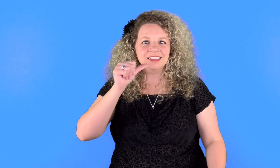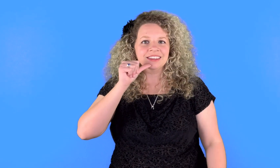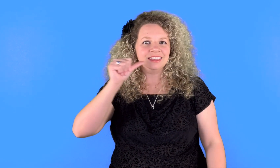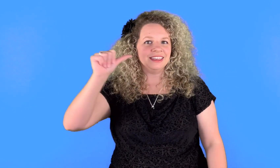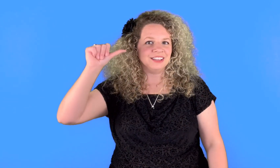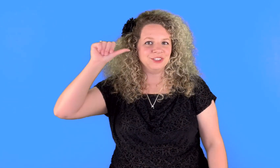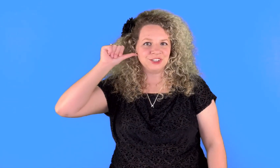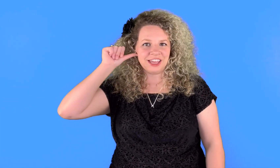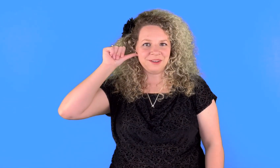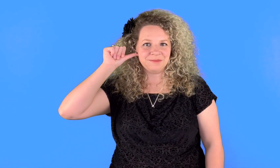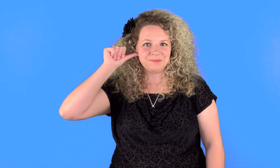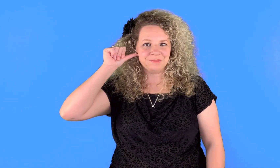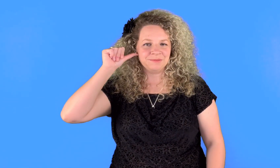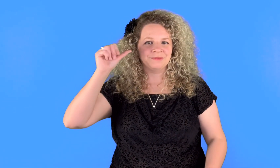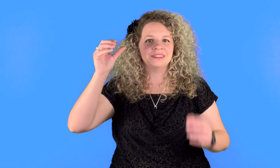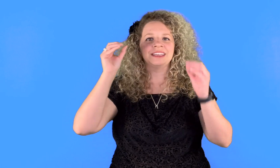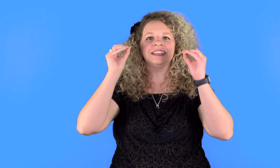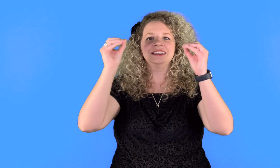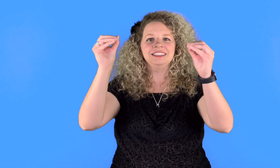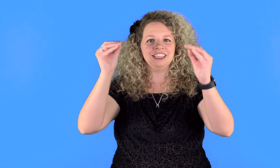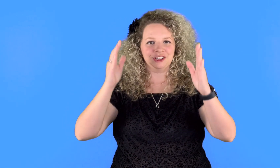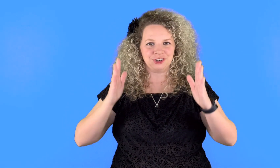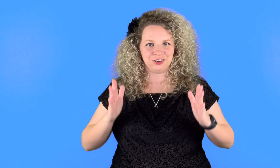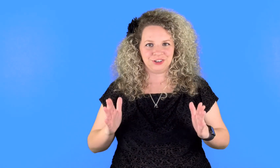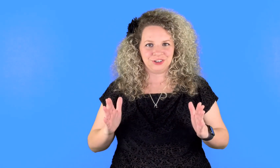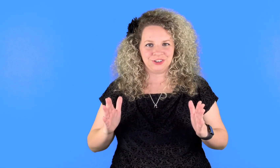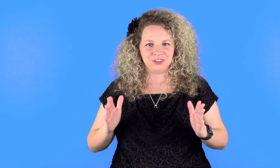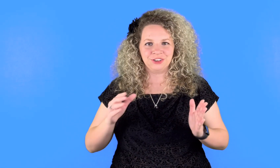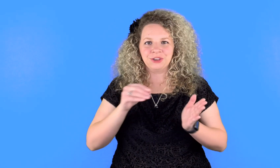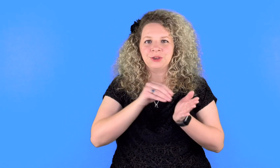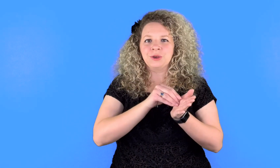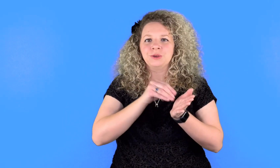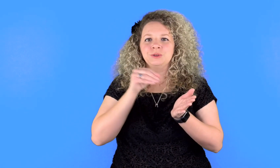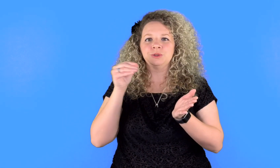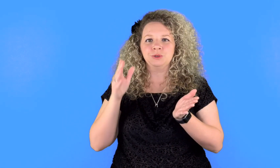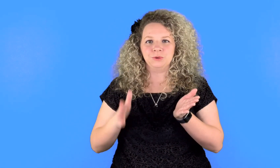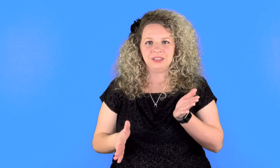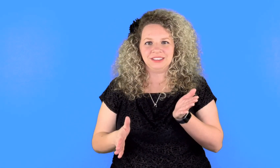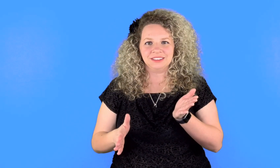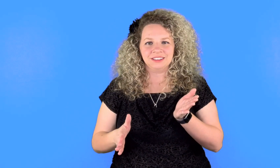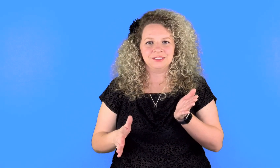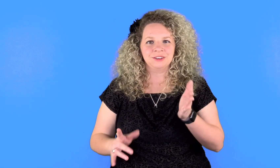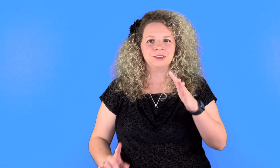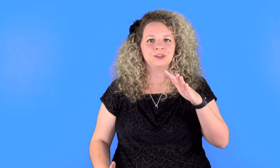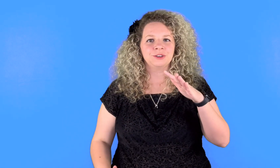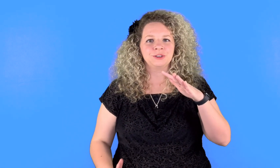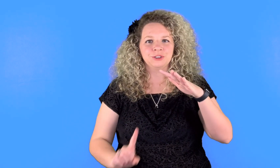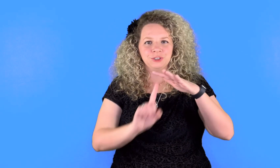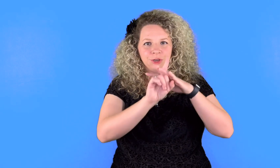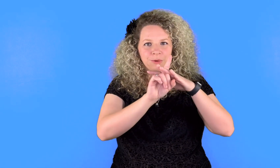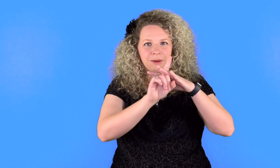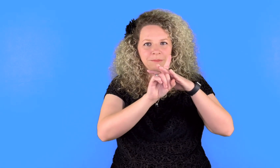Yesterday. Teacher. Student. Show up.